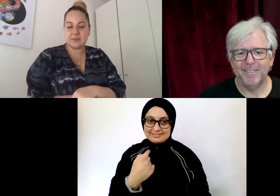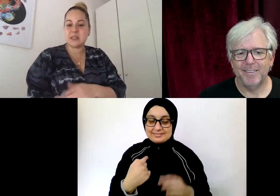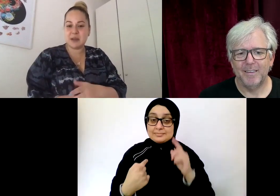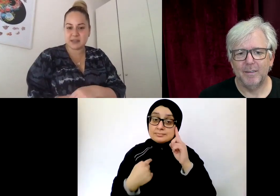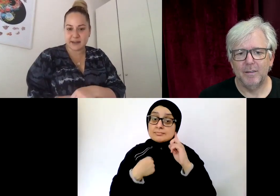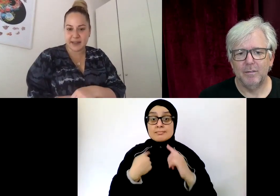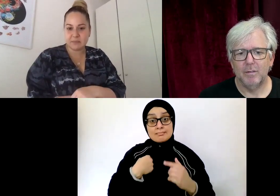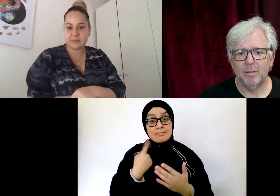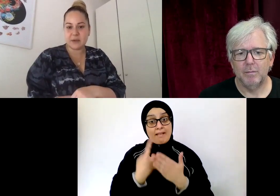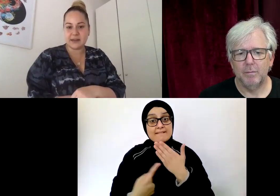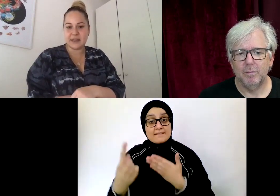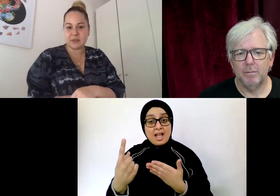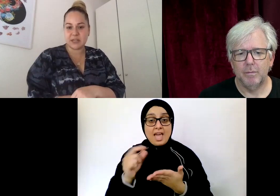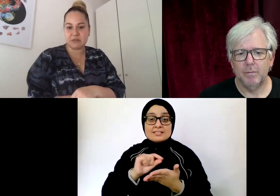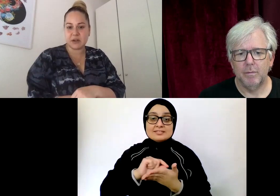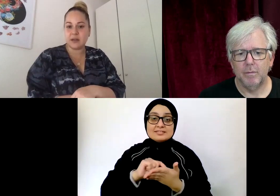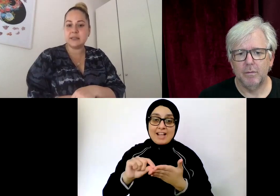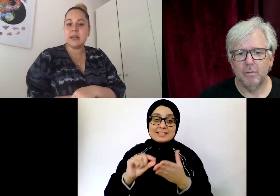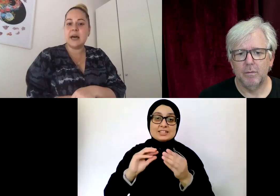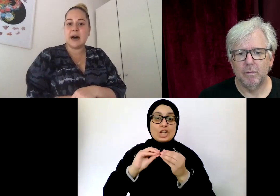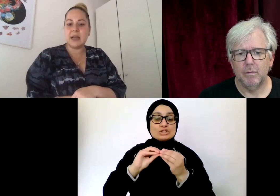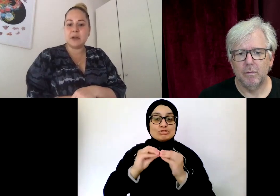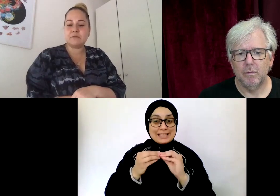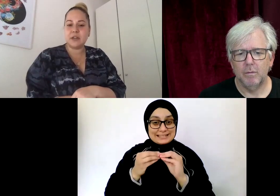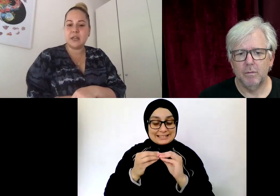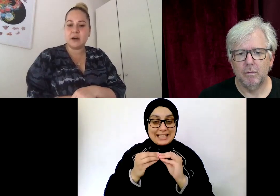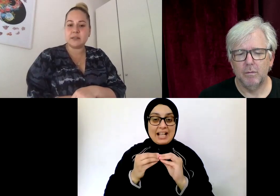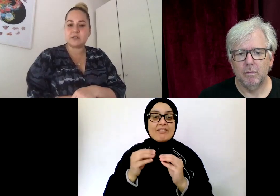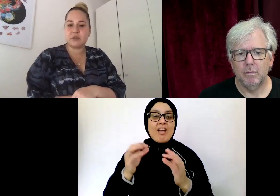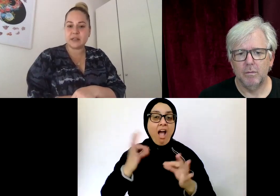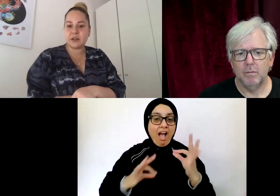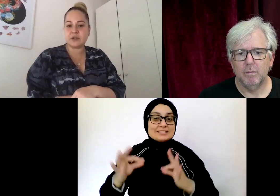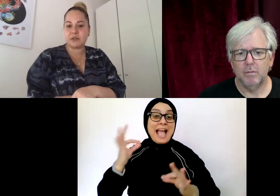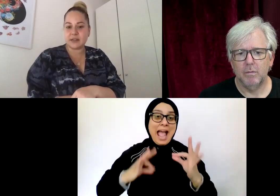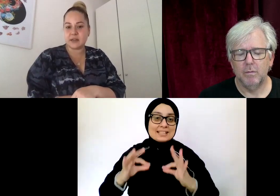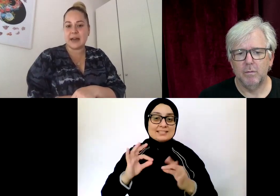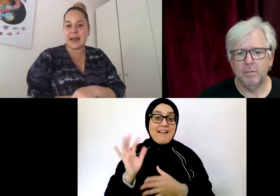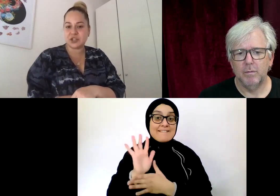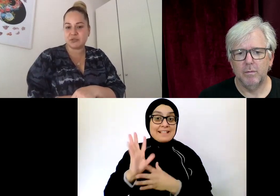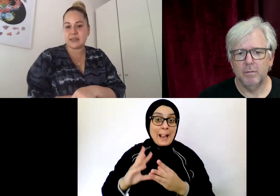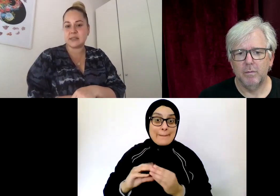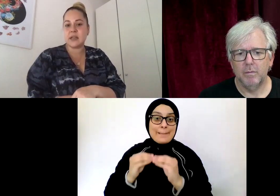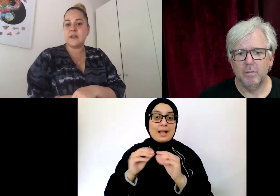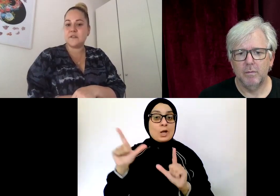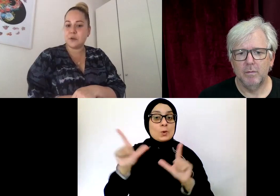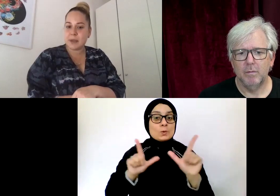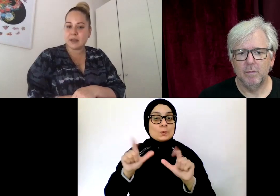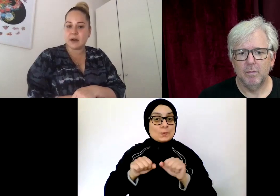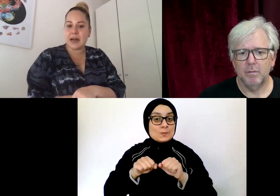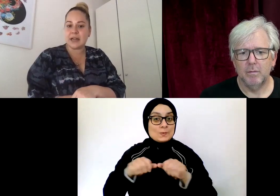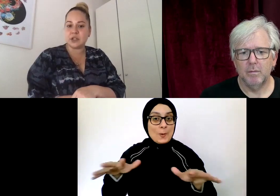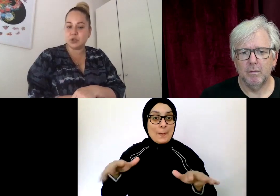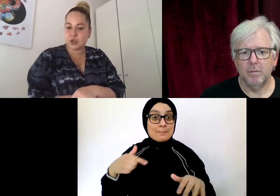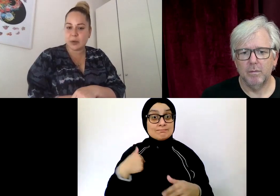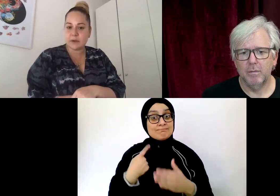This is my sign name. My name is Sahira Khan. I'm a freelance writer, creator, actress, filmmaker